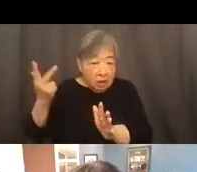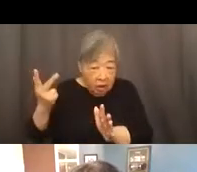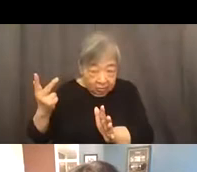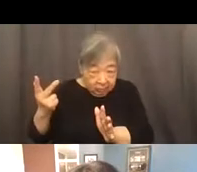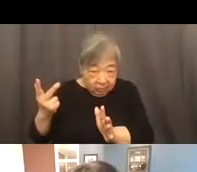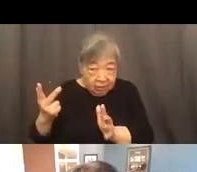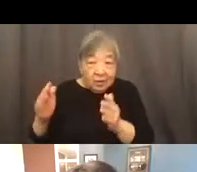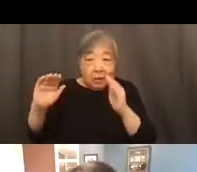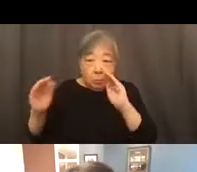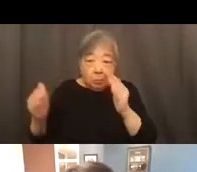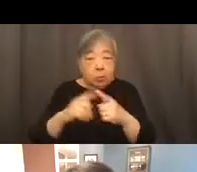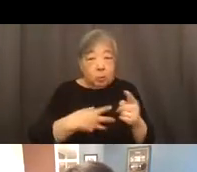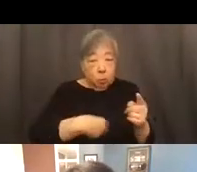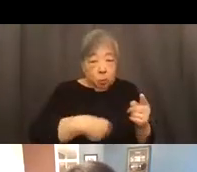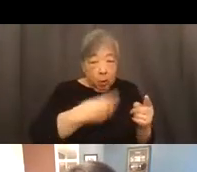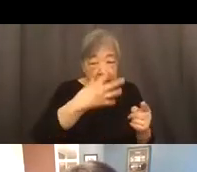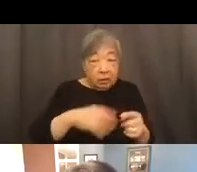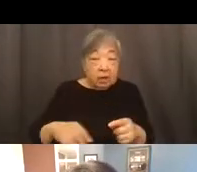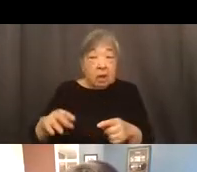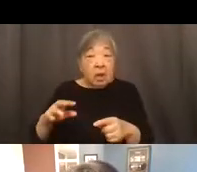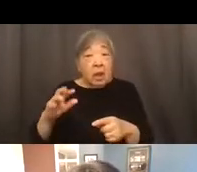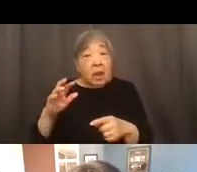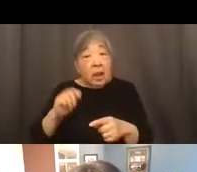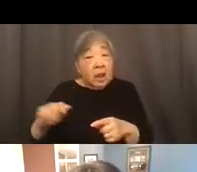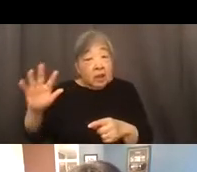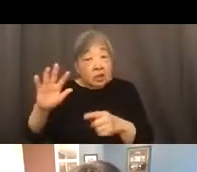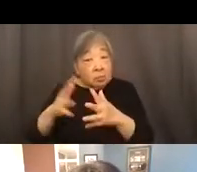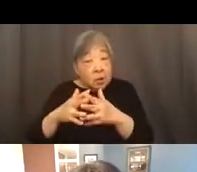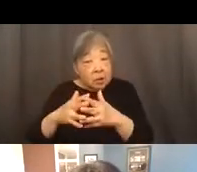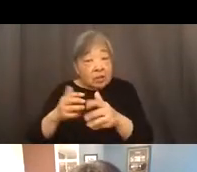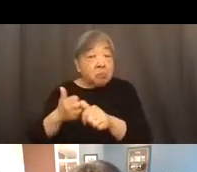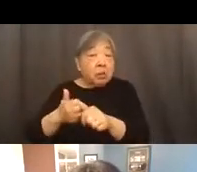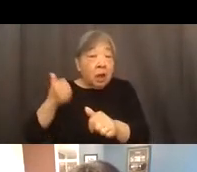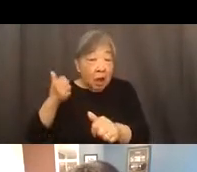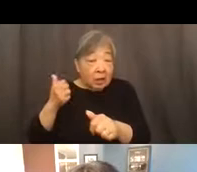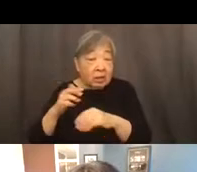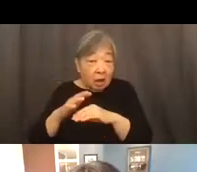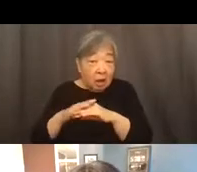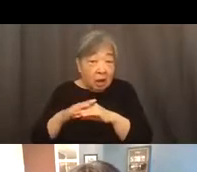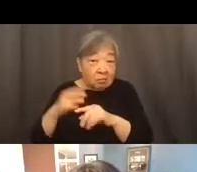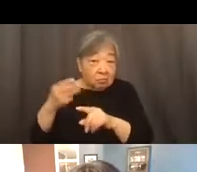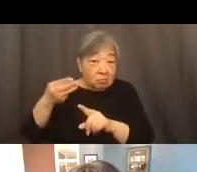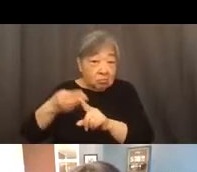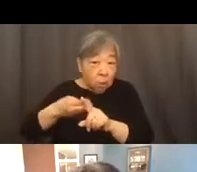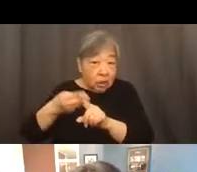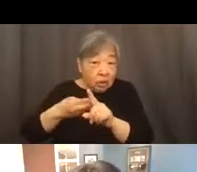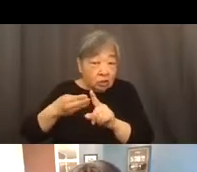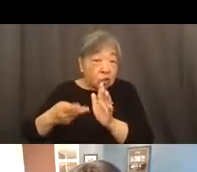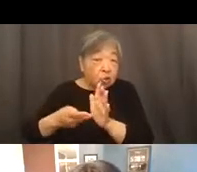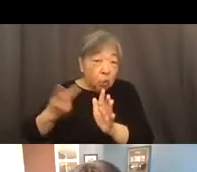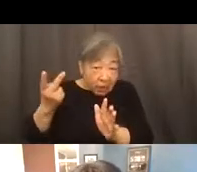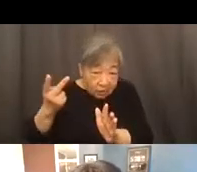white households, Asian Americans in the United States are behind on their mortgage, twice